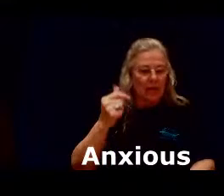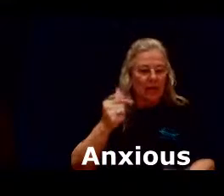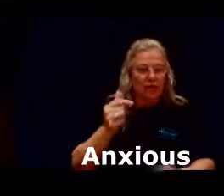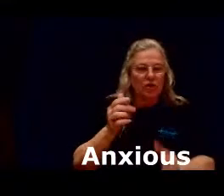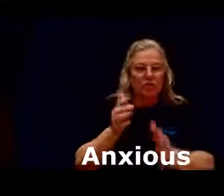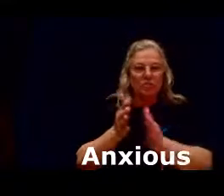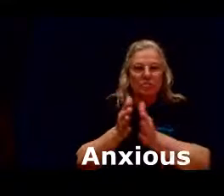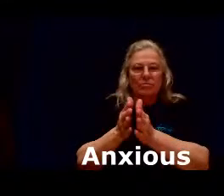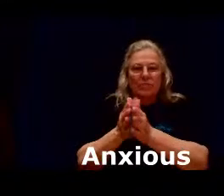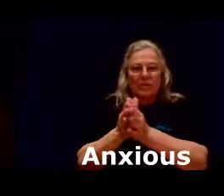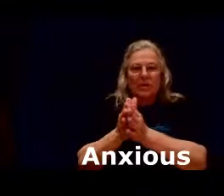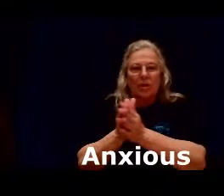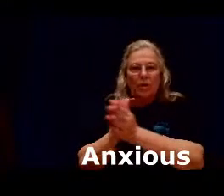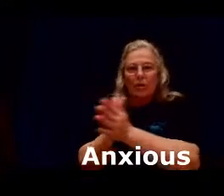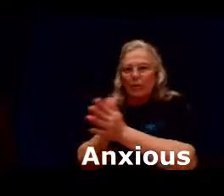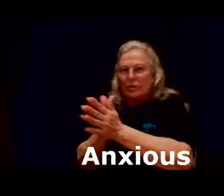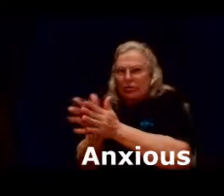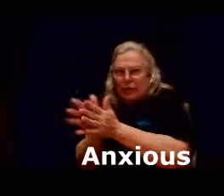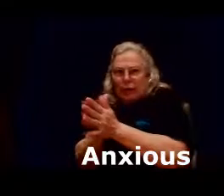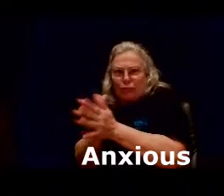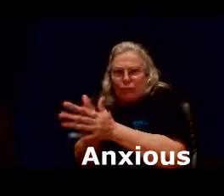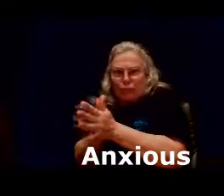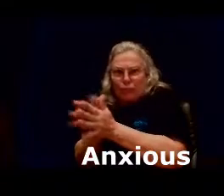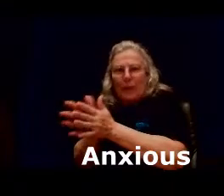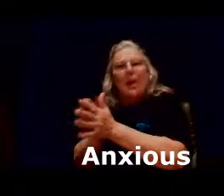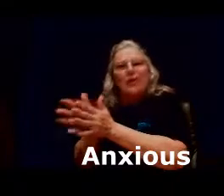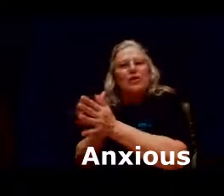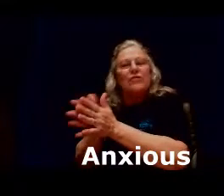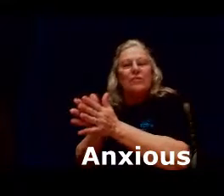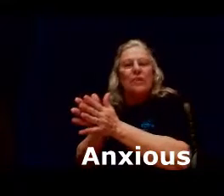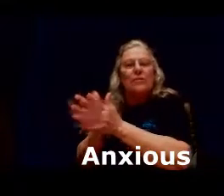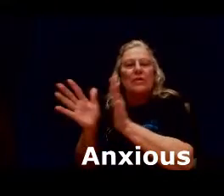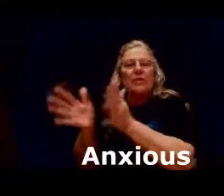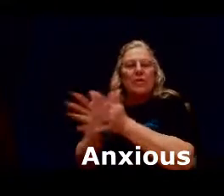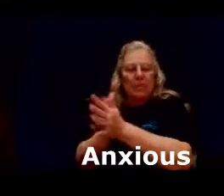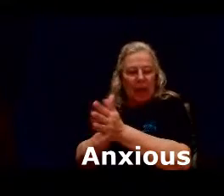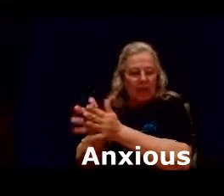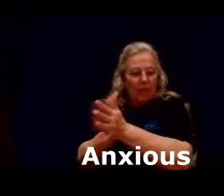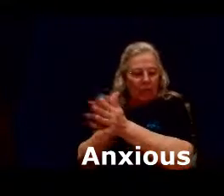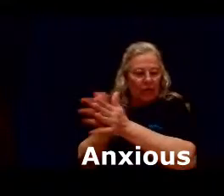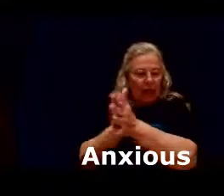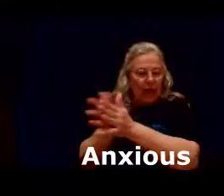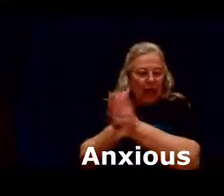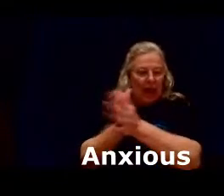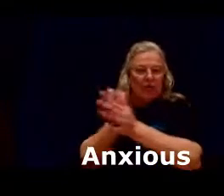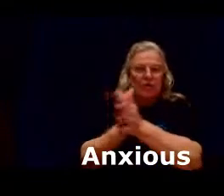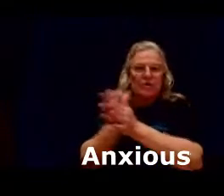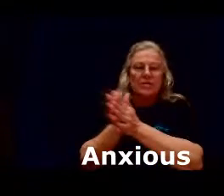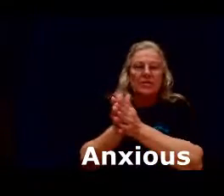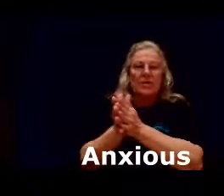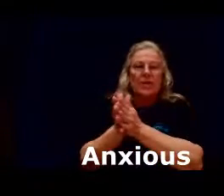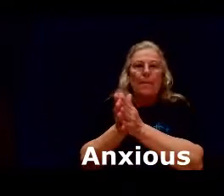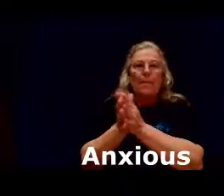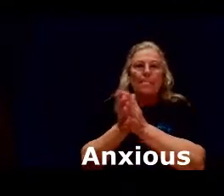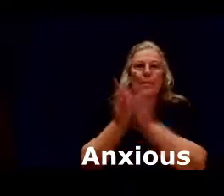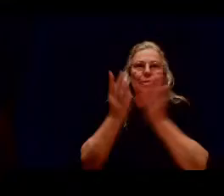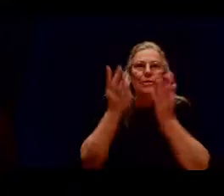anxious get a hole in it it's like whoo i'm anxious for something rubbing back and forth anxious burn